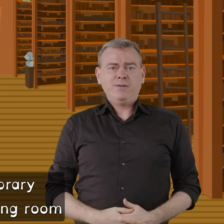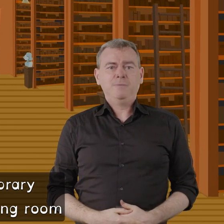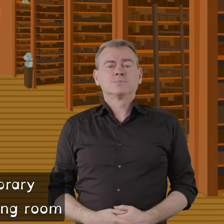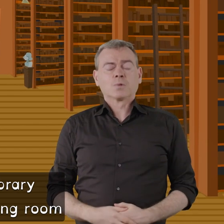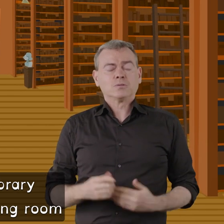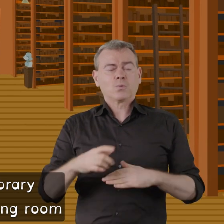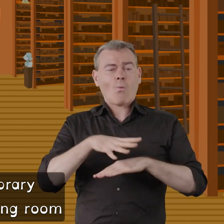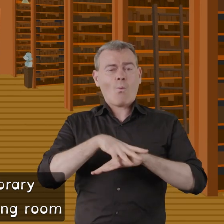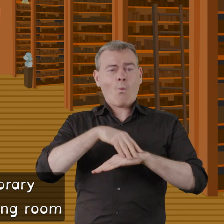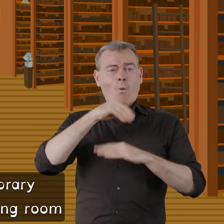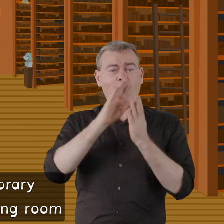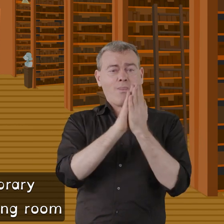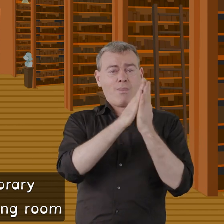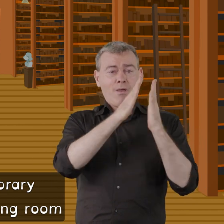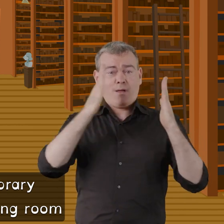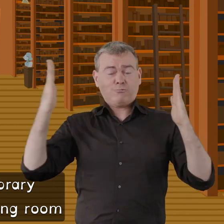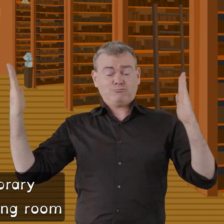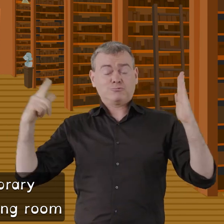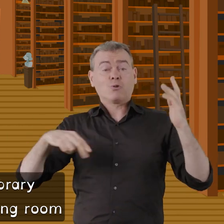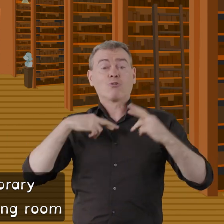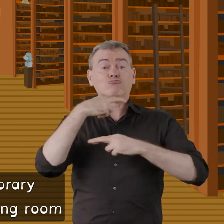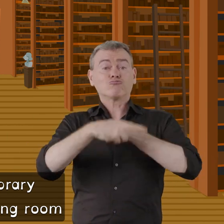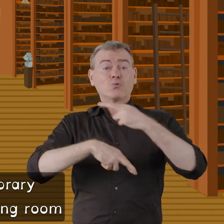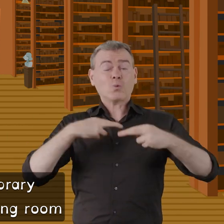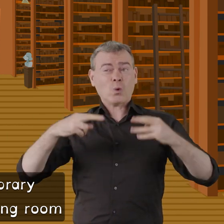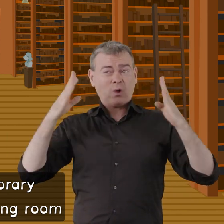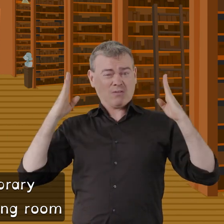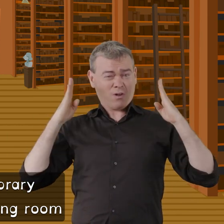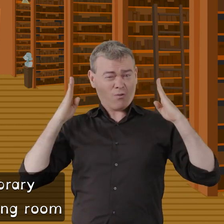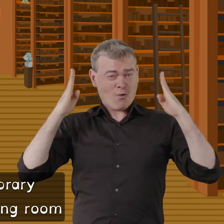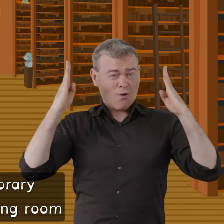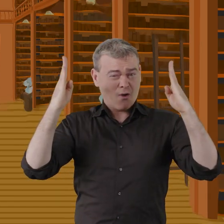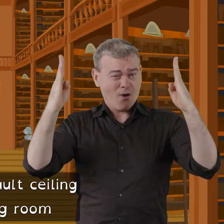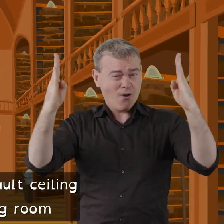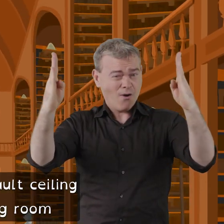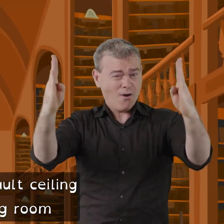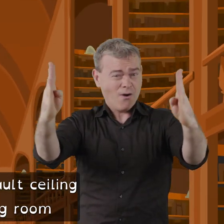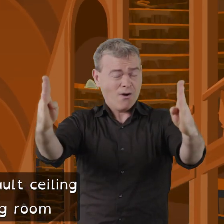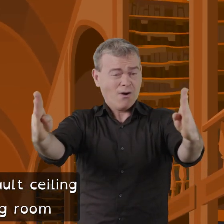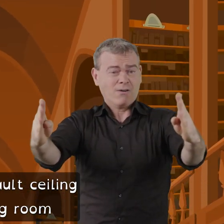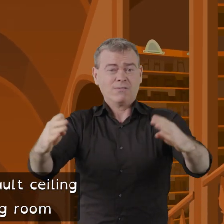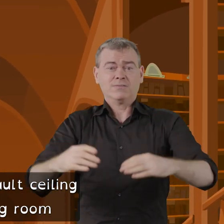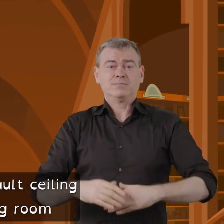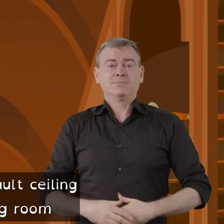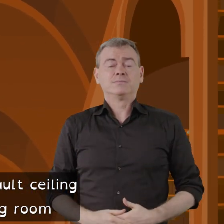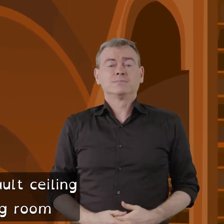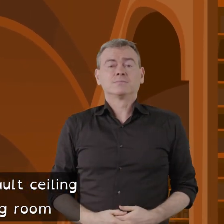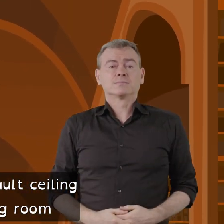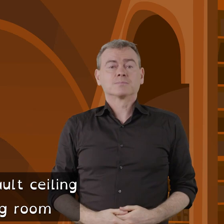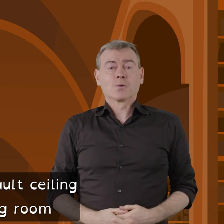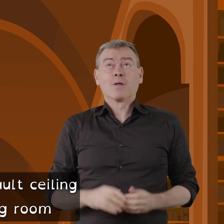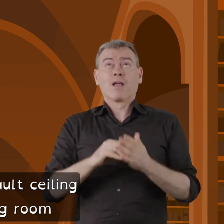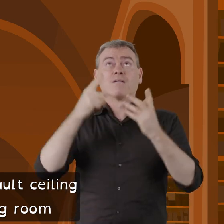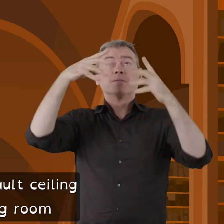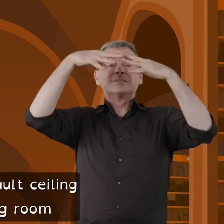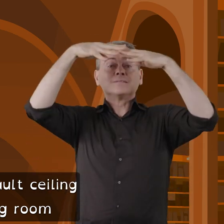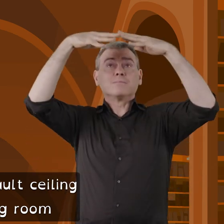in the old library there's a very long room there's a barrel vault ceiling in the very long room